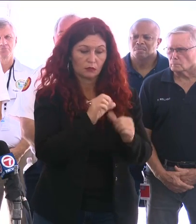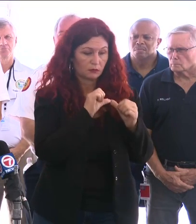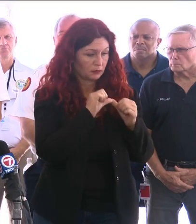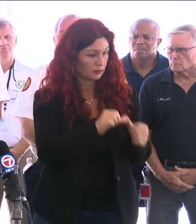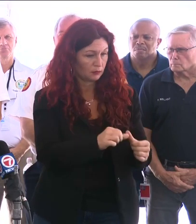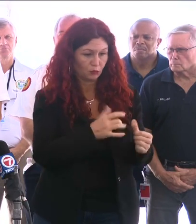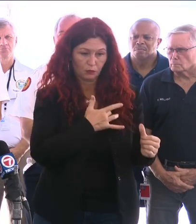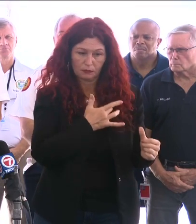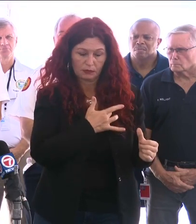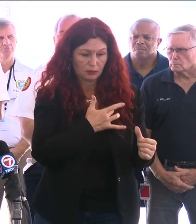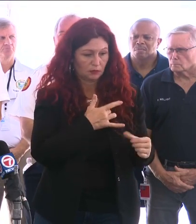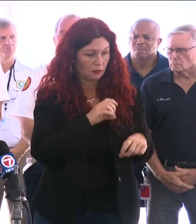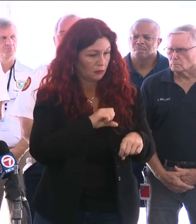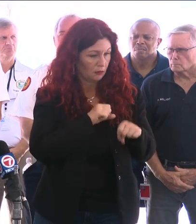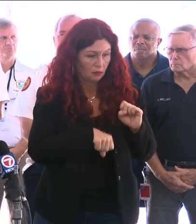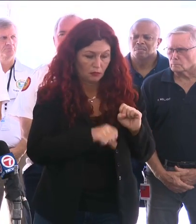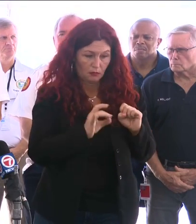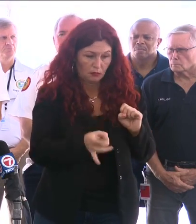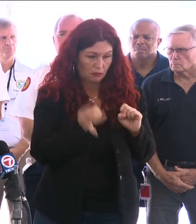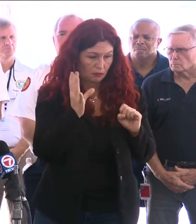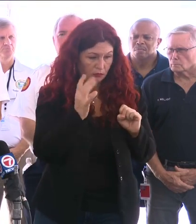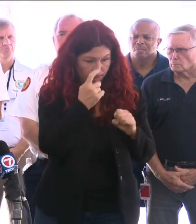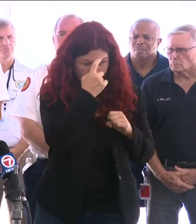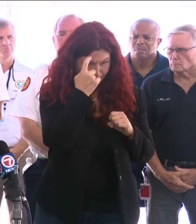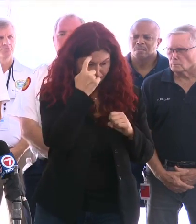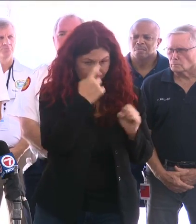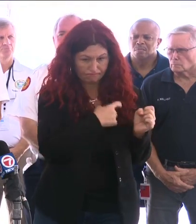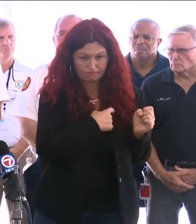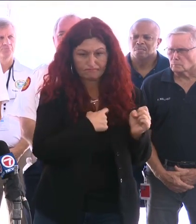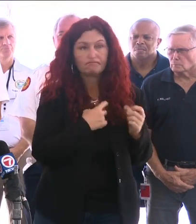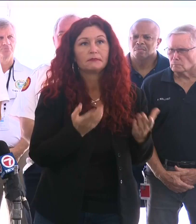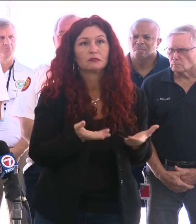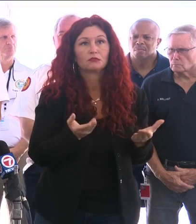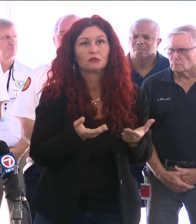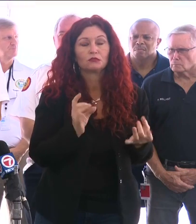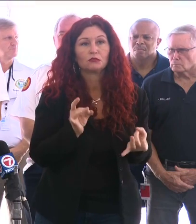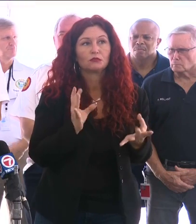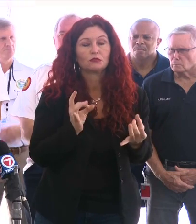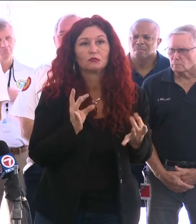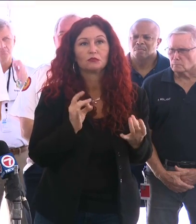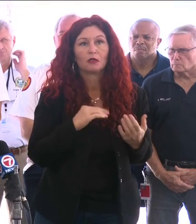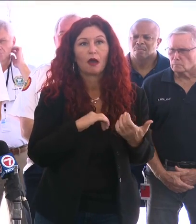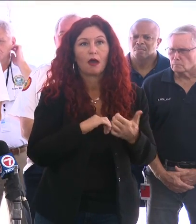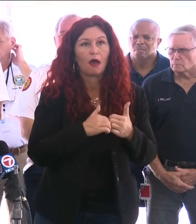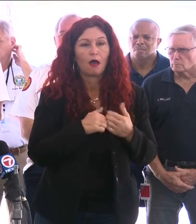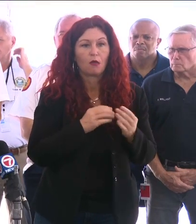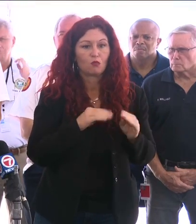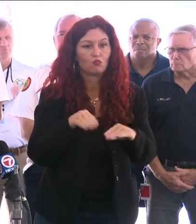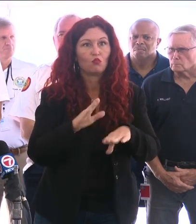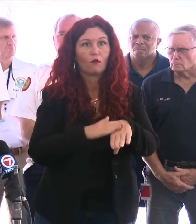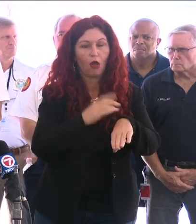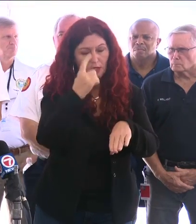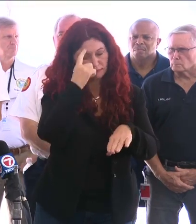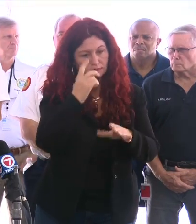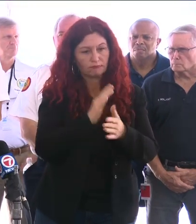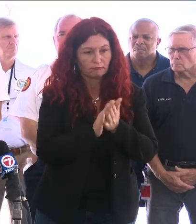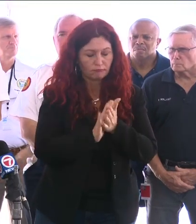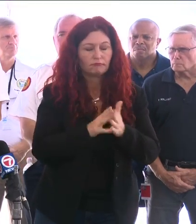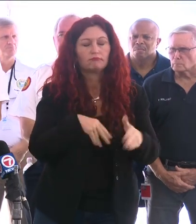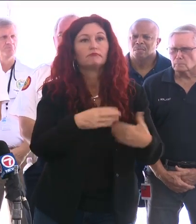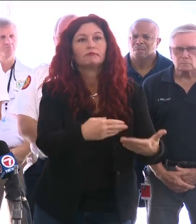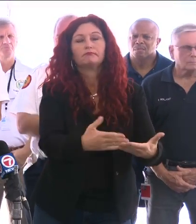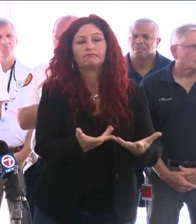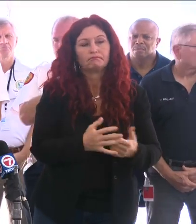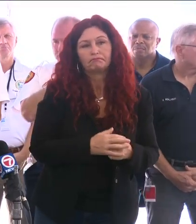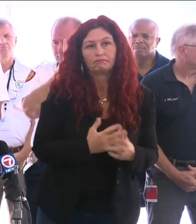impacts from what they've seen and done. I also want to thank the Small Business Administration for their incredibly hard work and their